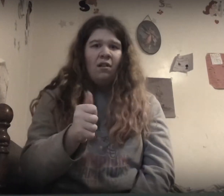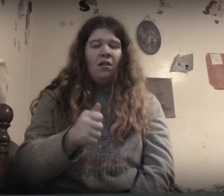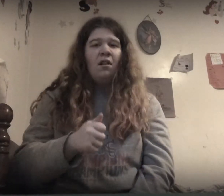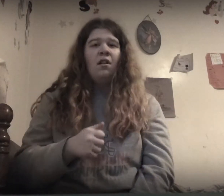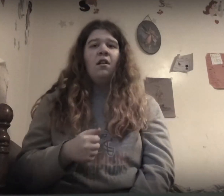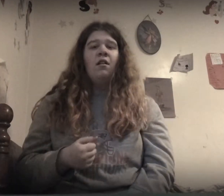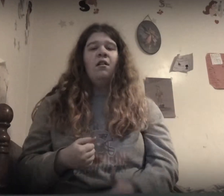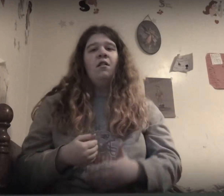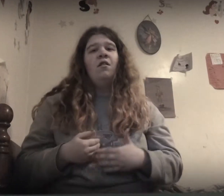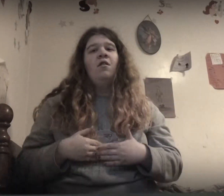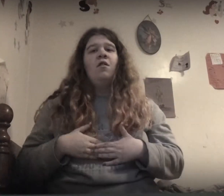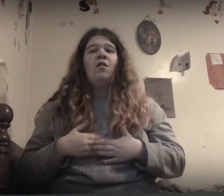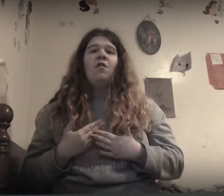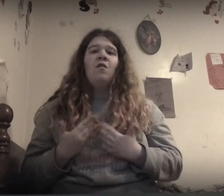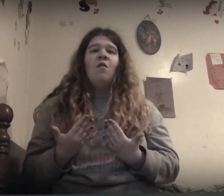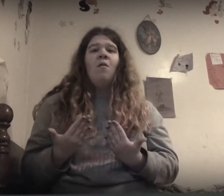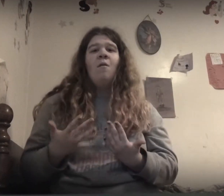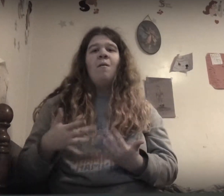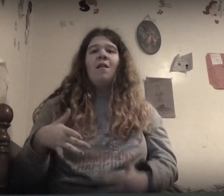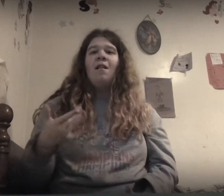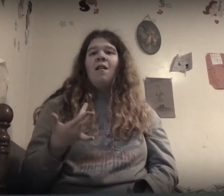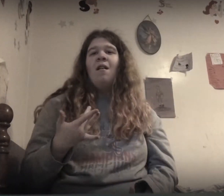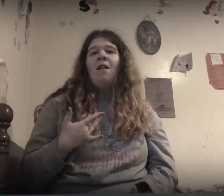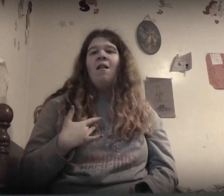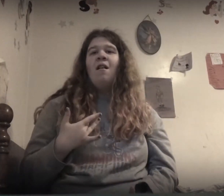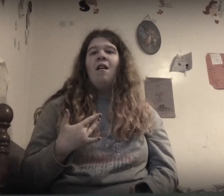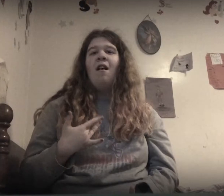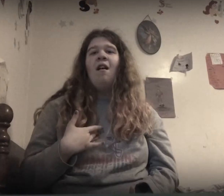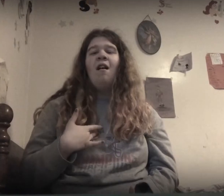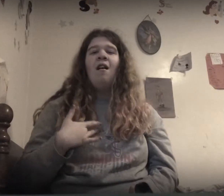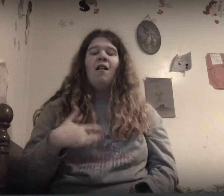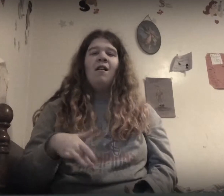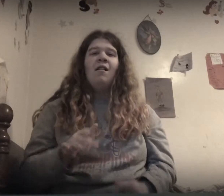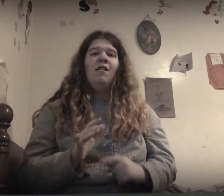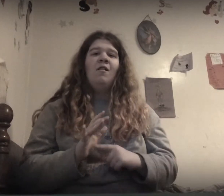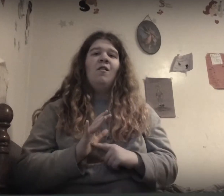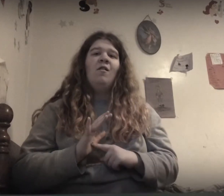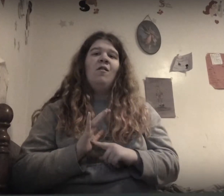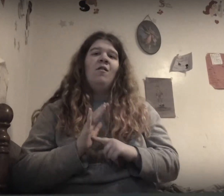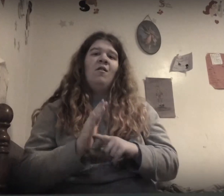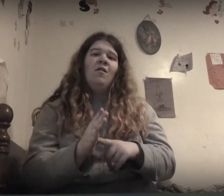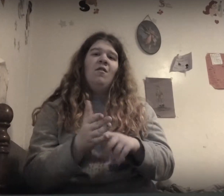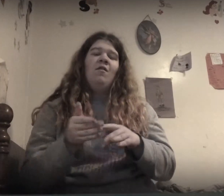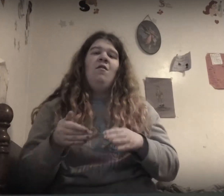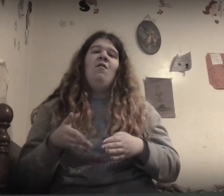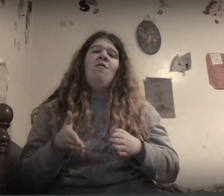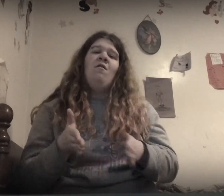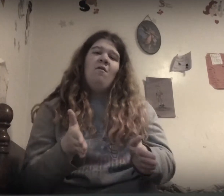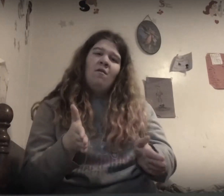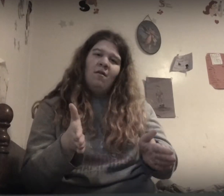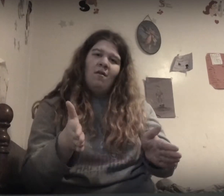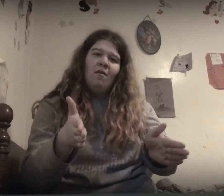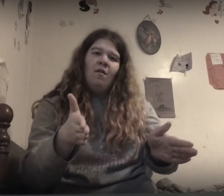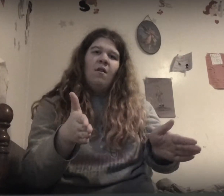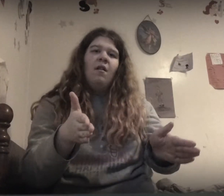Just open up your heart and let it show you the way